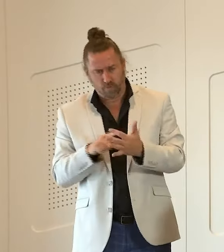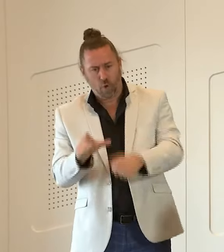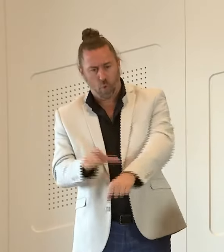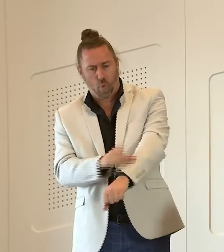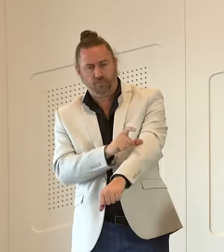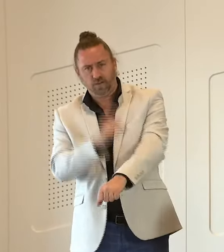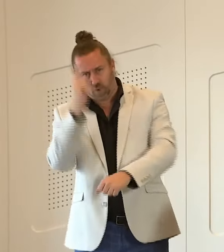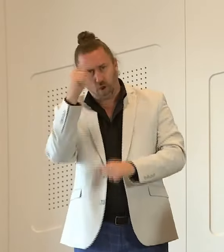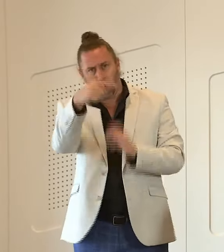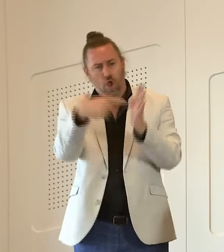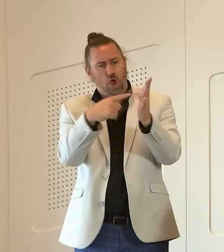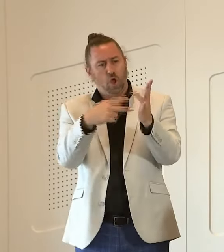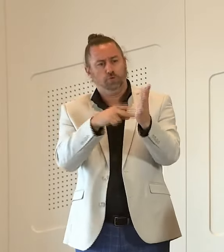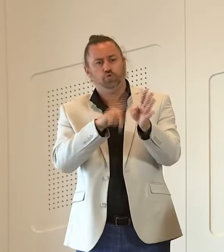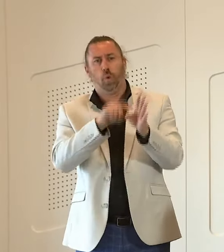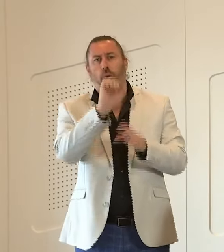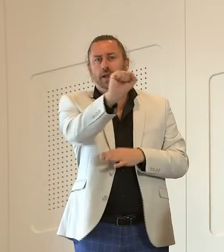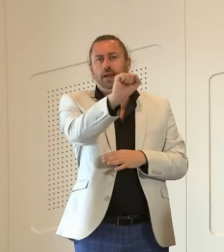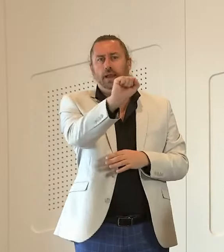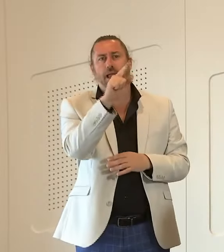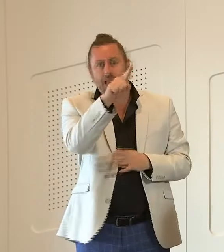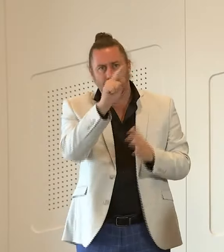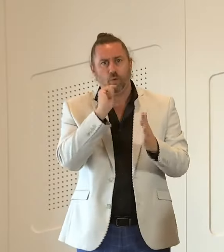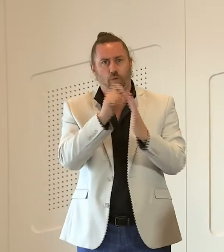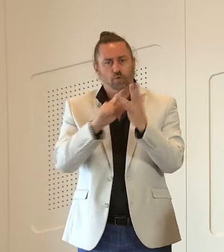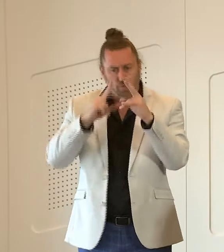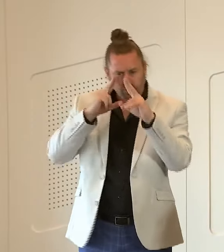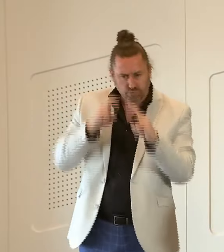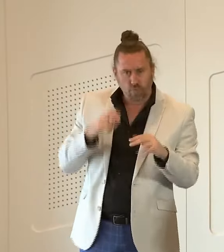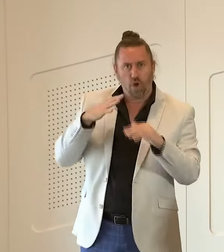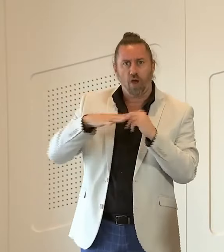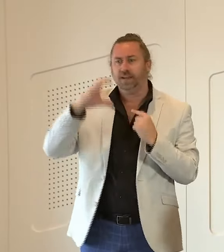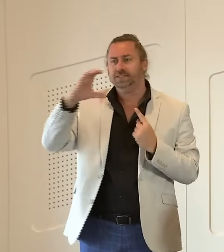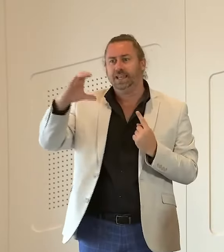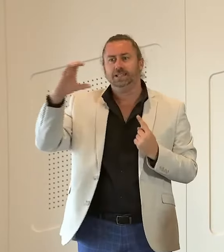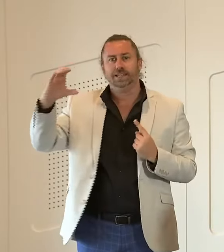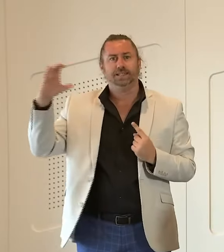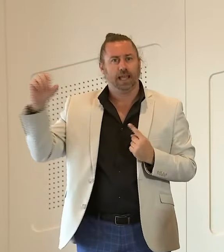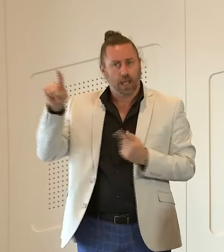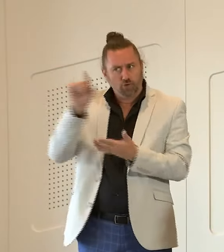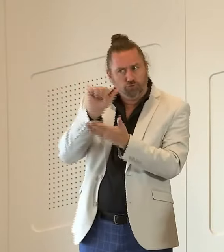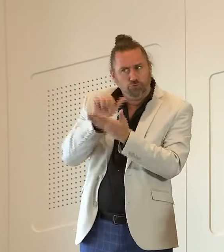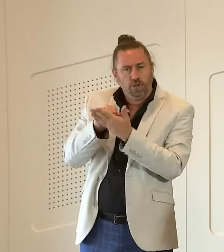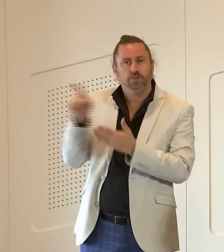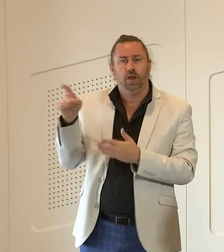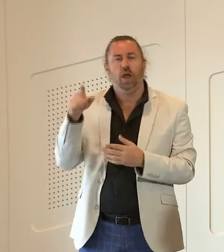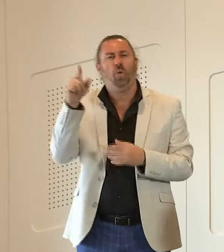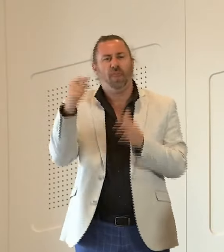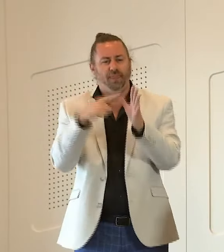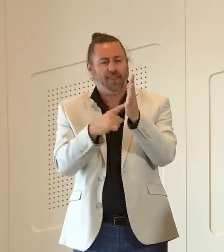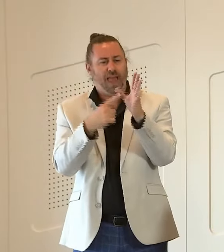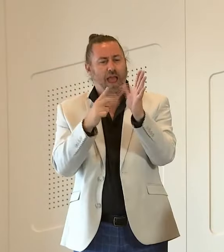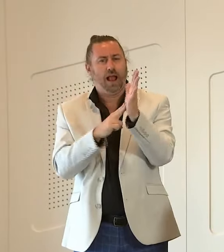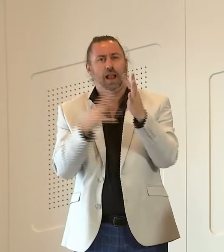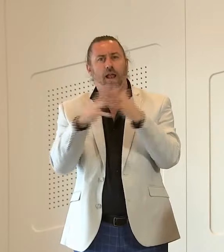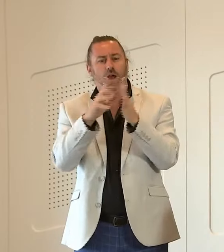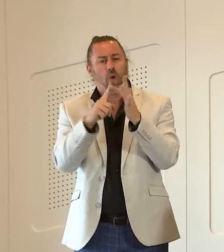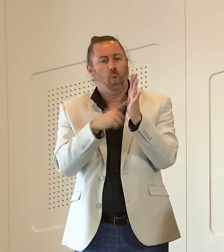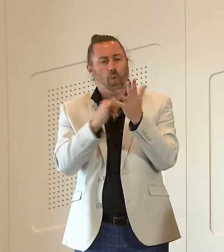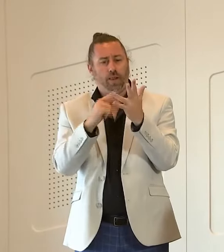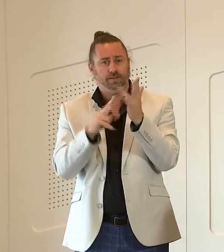tony fitzgerald conducting this commission of inquiry with uh retired judge alan wilson